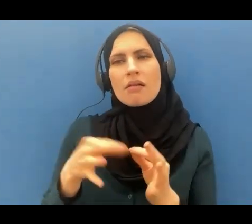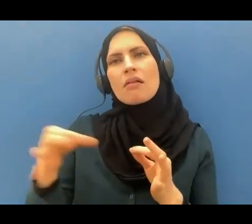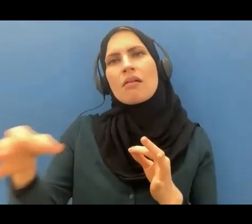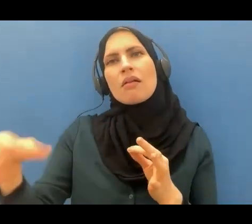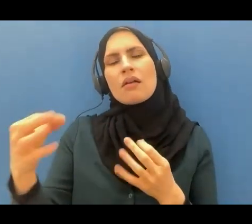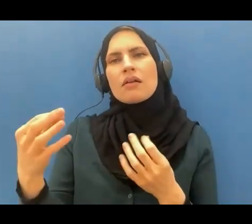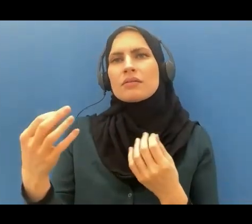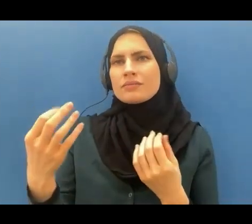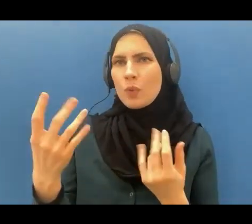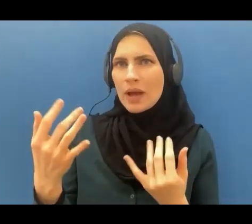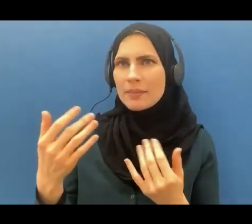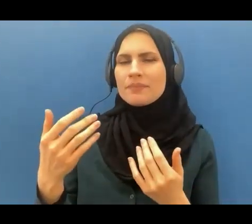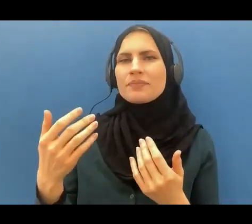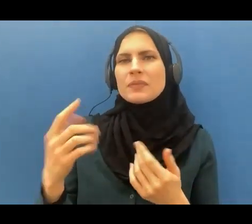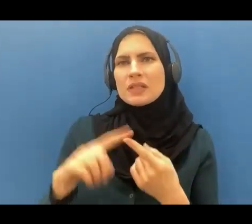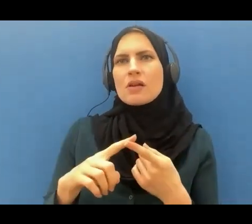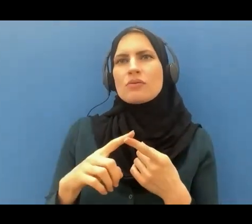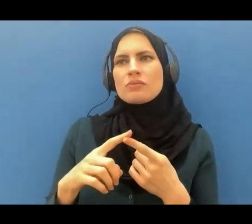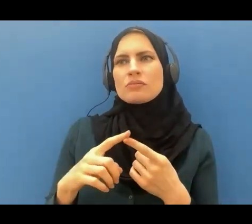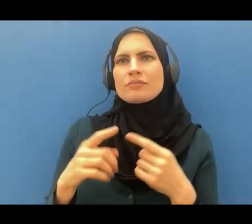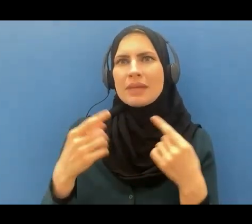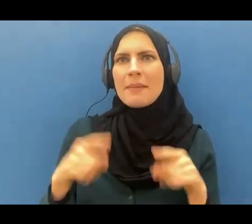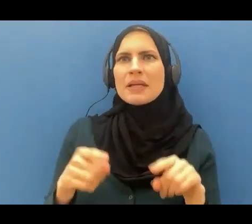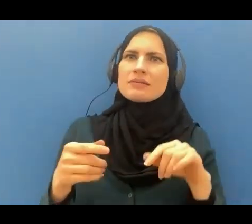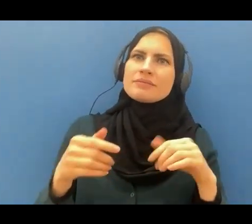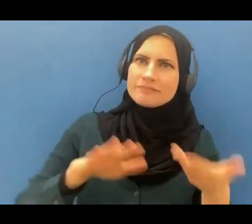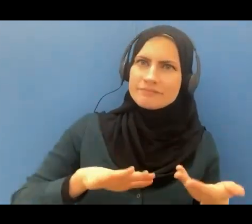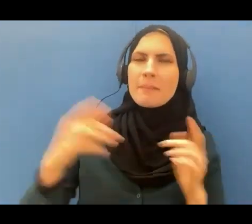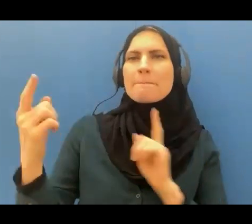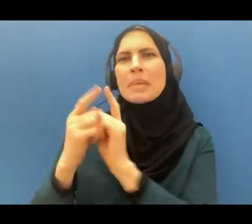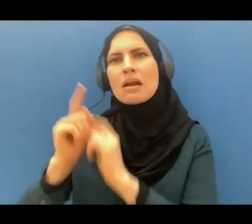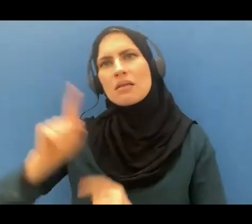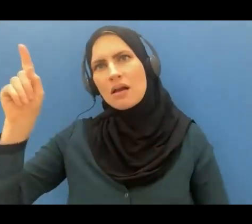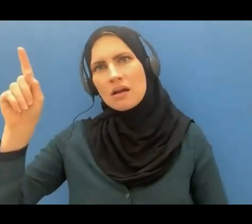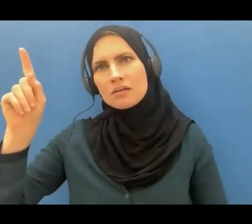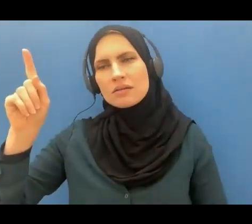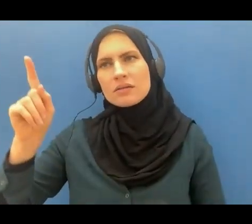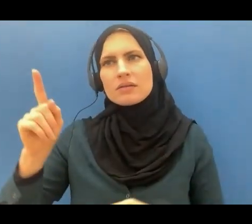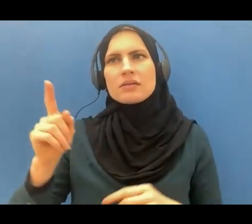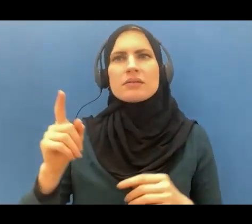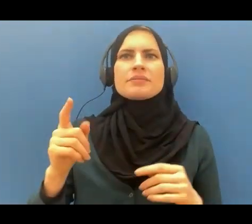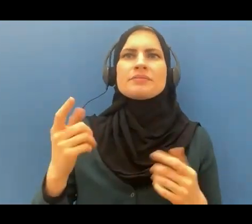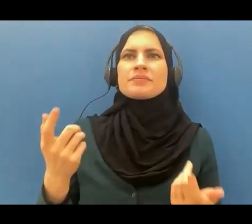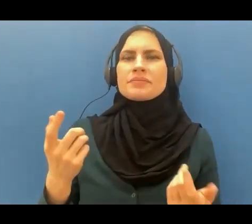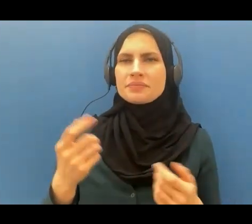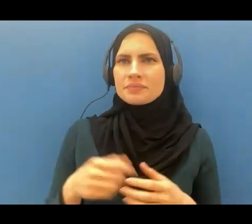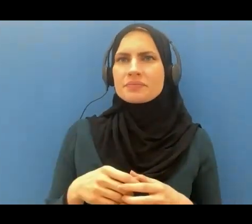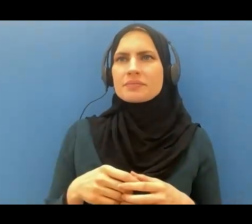of Allah, until you meet Allah, until you meet your death and you return back to Him